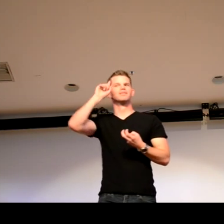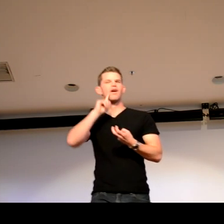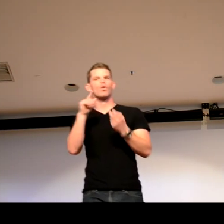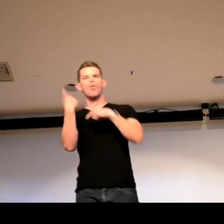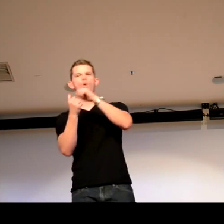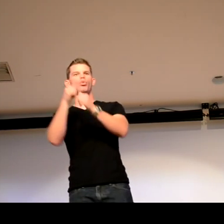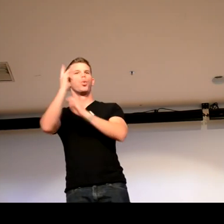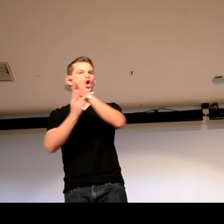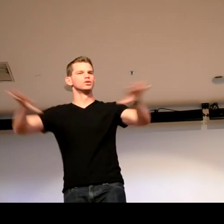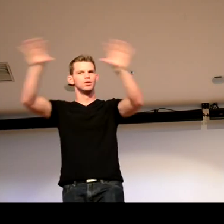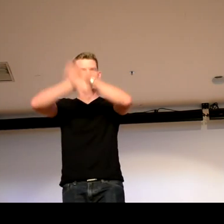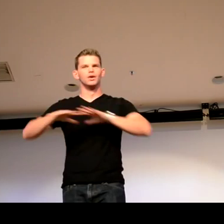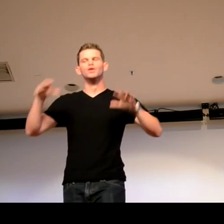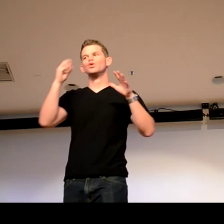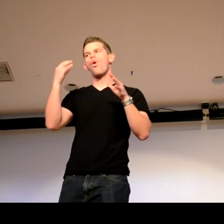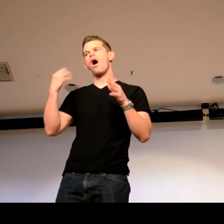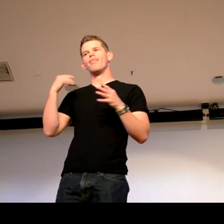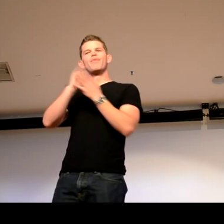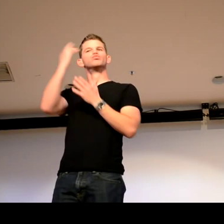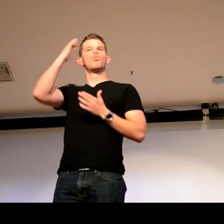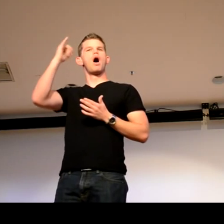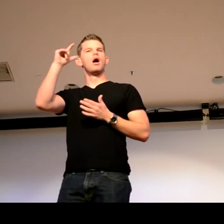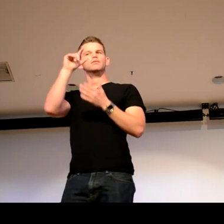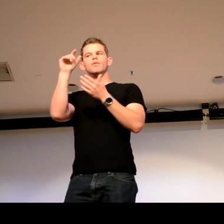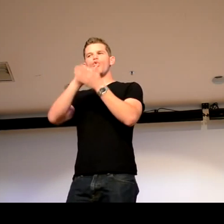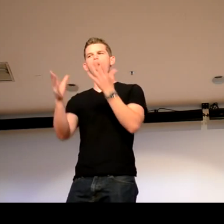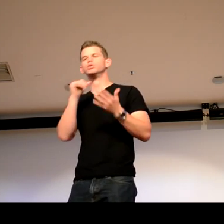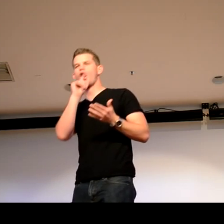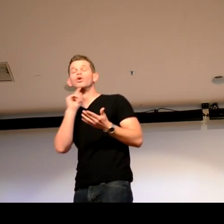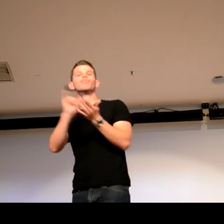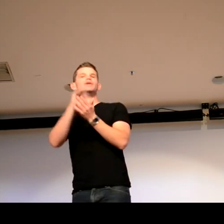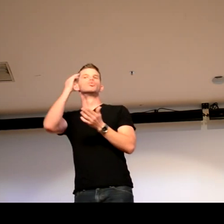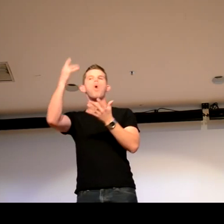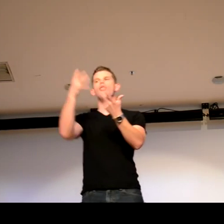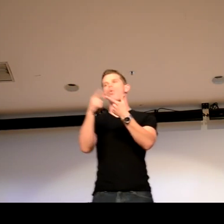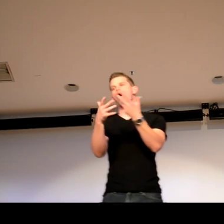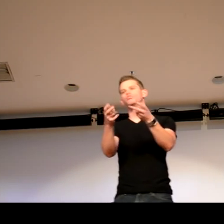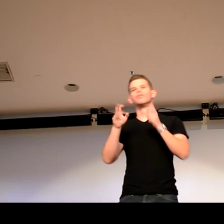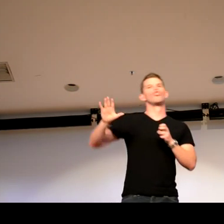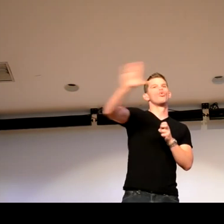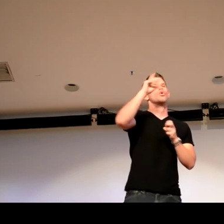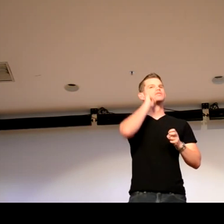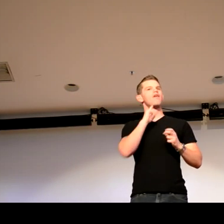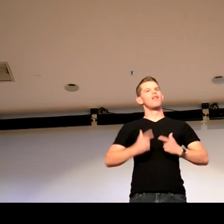very difficult for me being deaf in a world where people weren't deaf. So that's why I think in some ways,